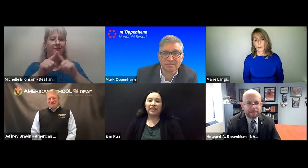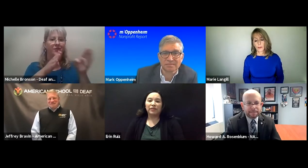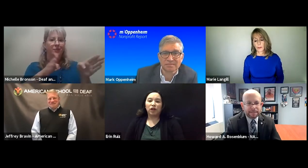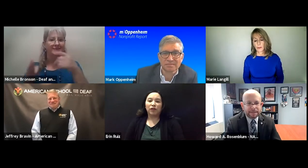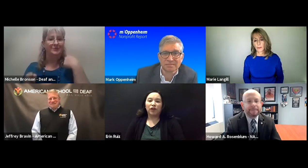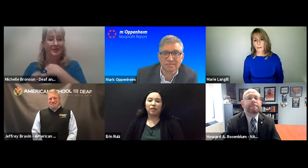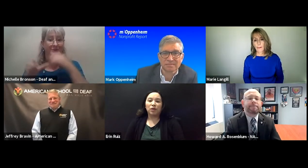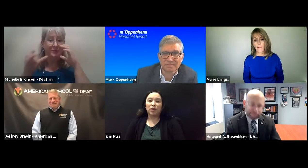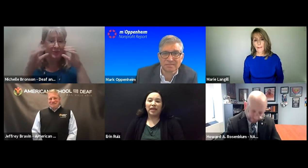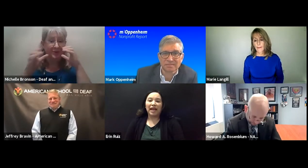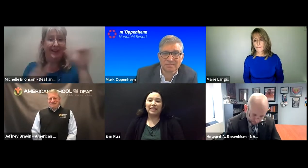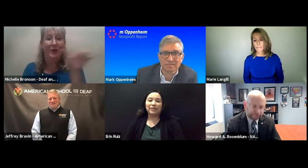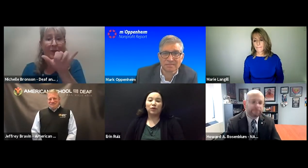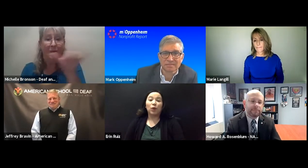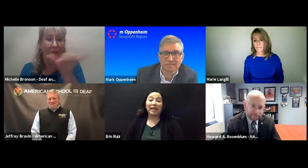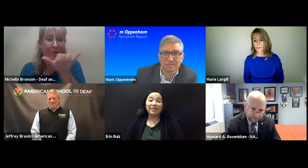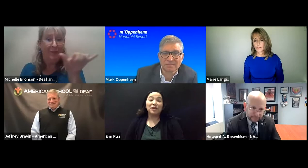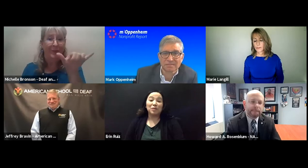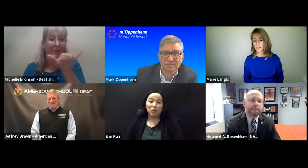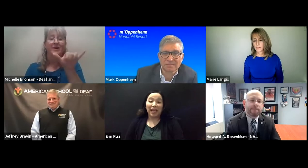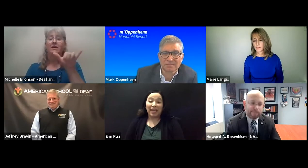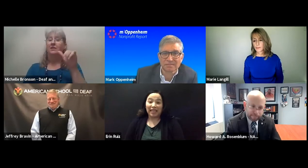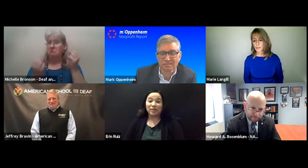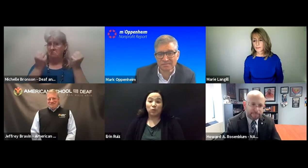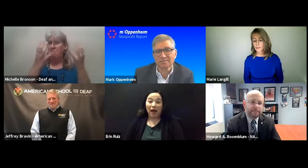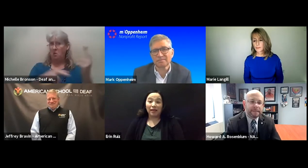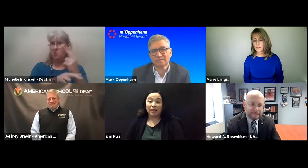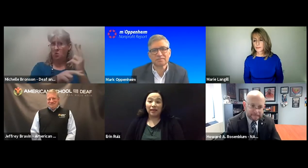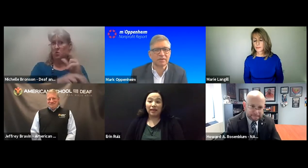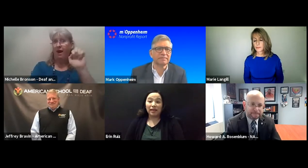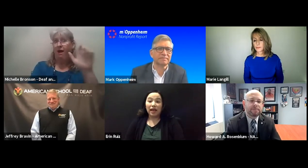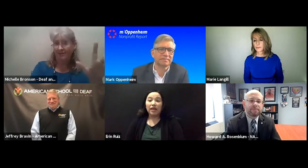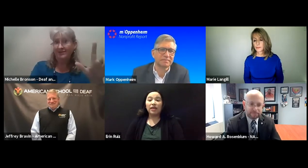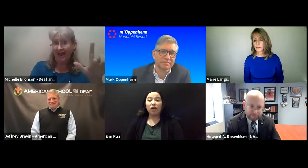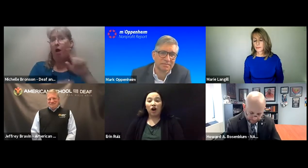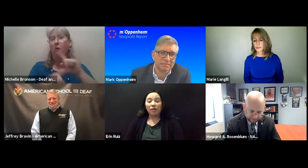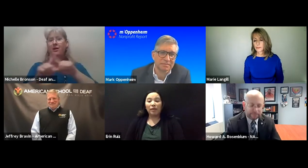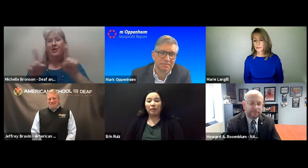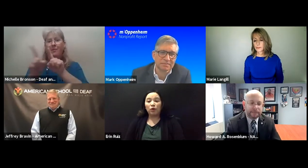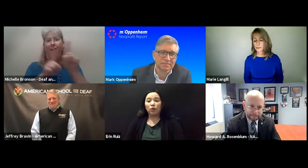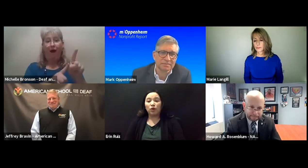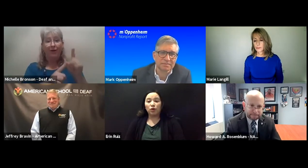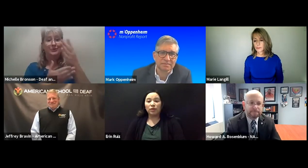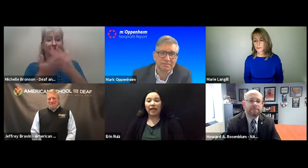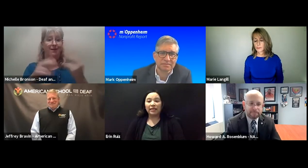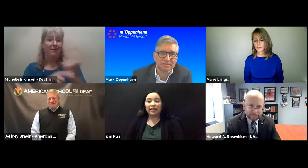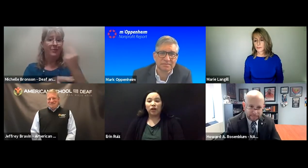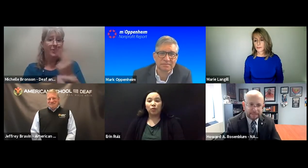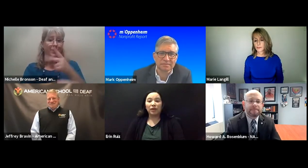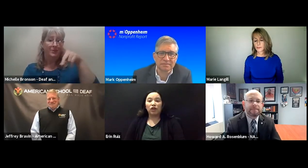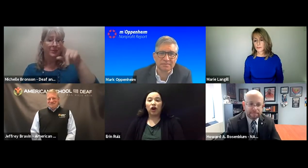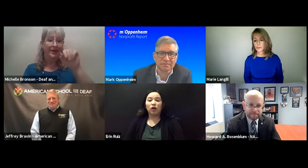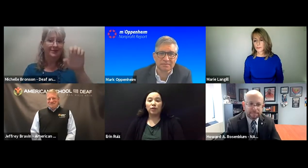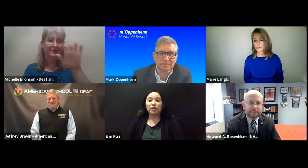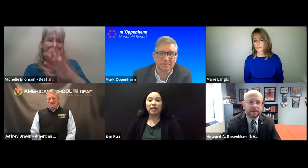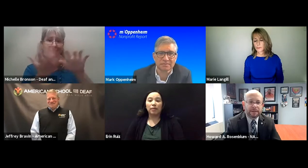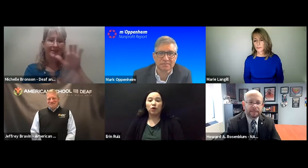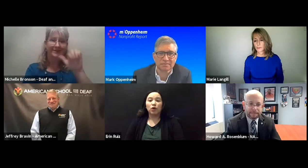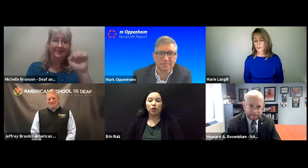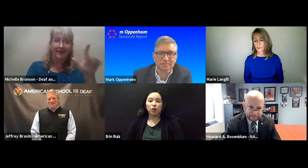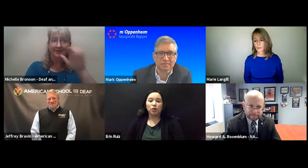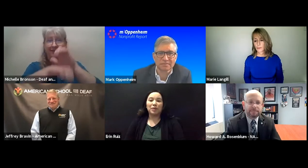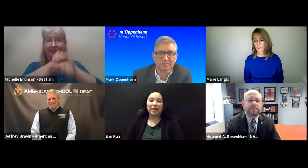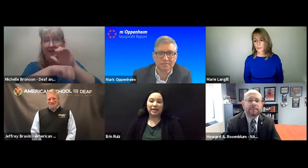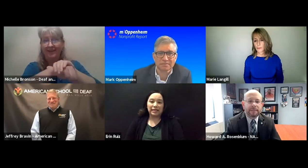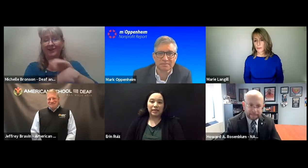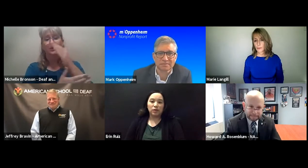understand that the deaf and hard of hearing community have different ways of communicating as well. There are many people who use ASL, but there are also some